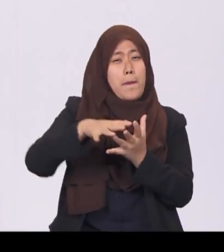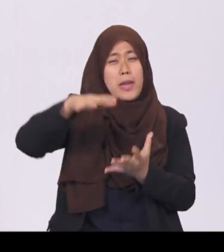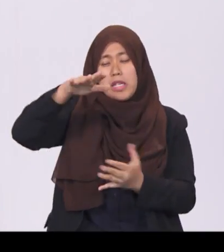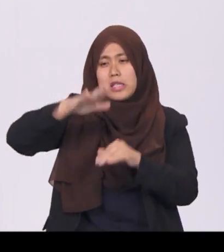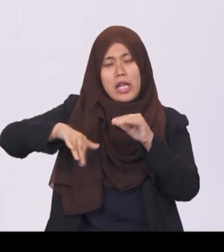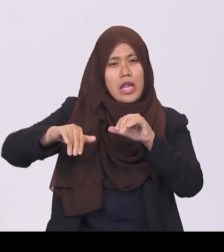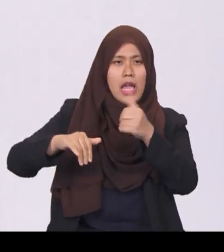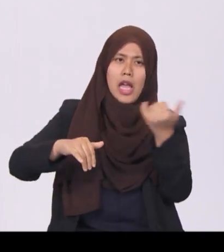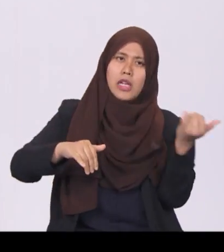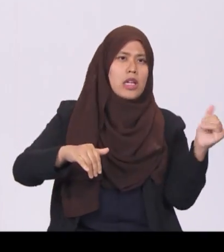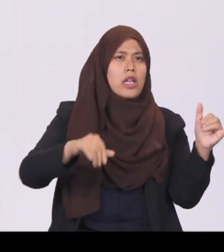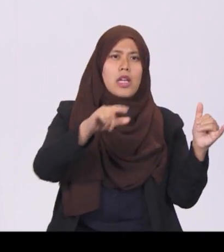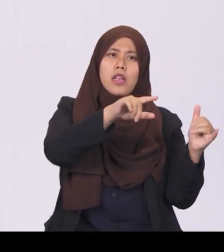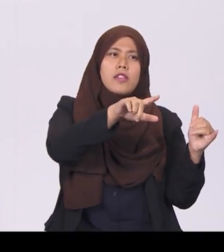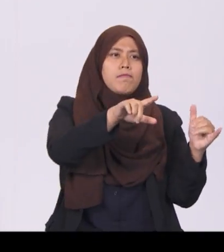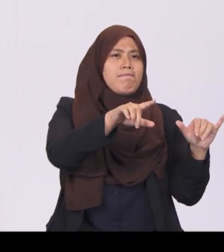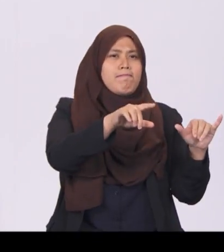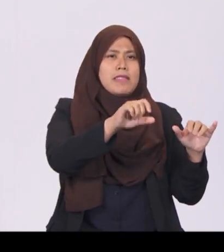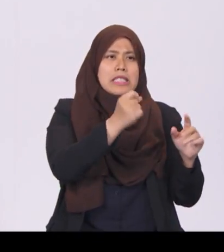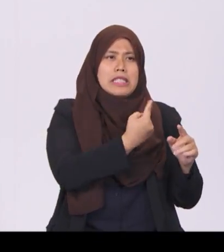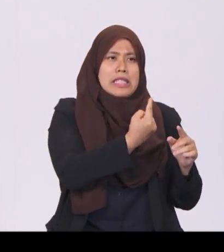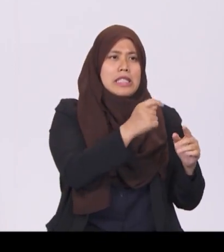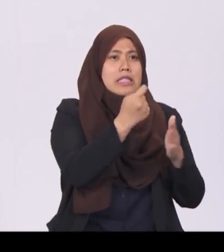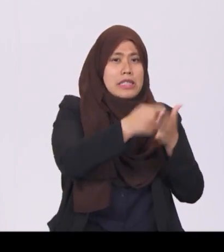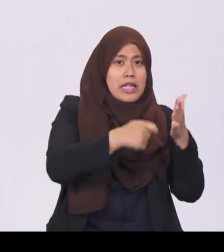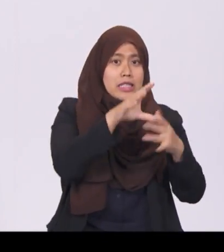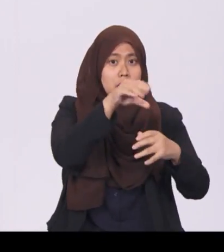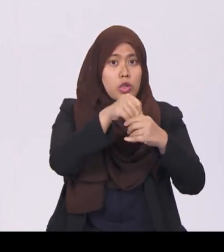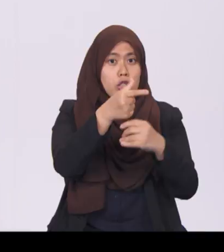including GST and corporate and personal income taxes.